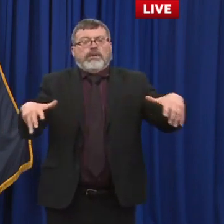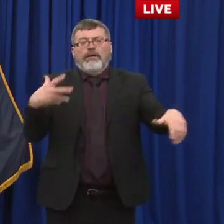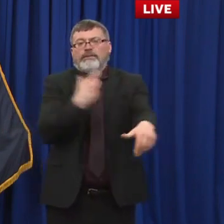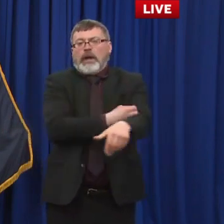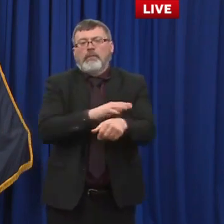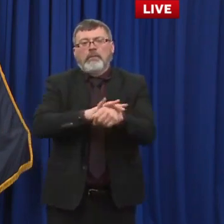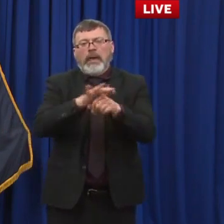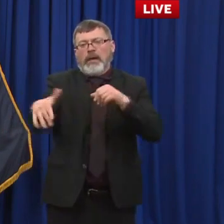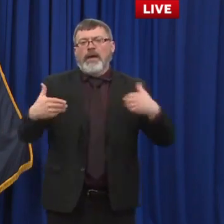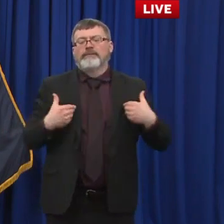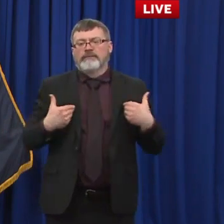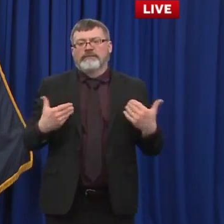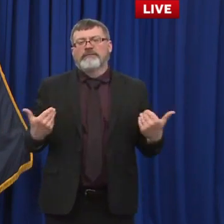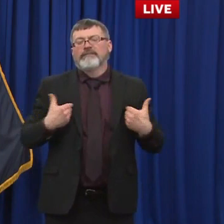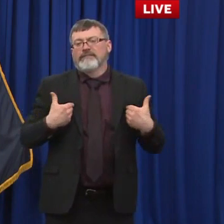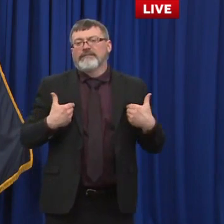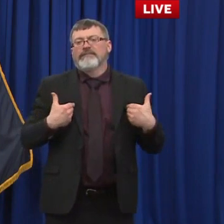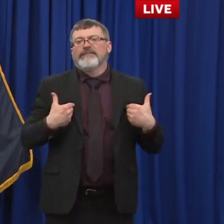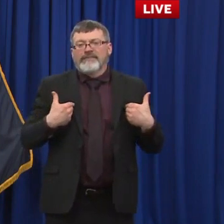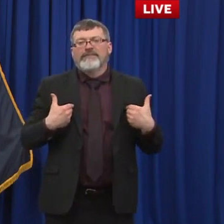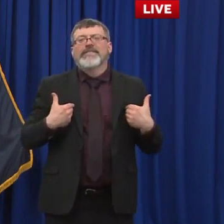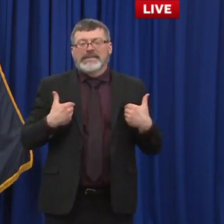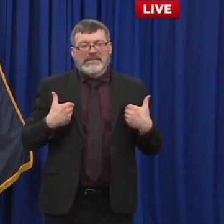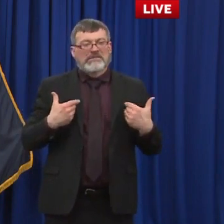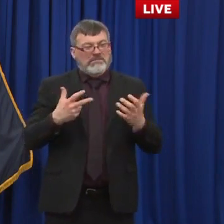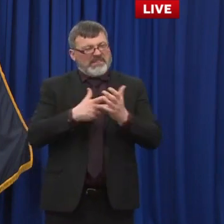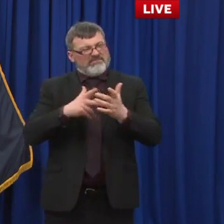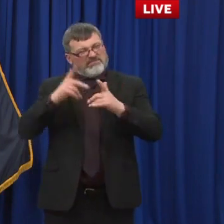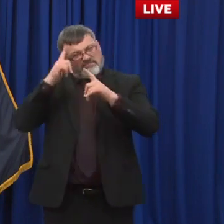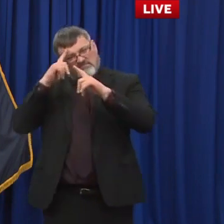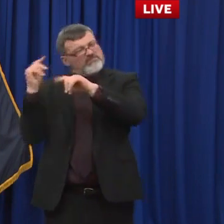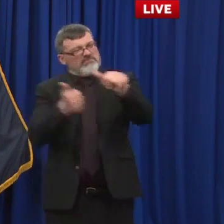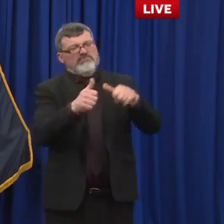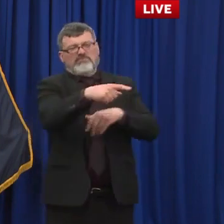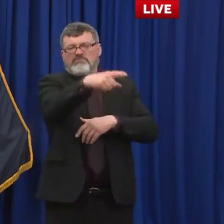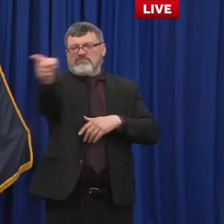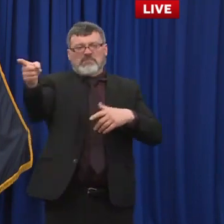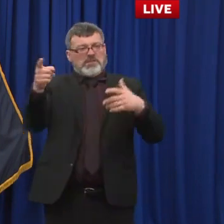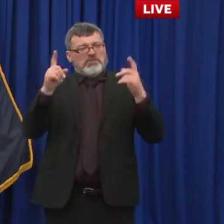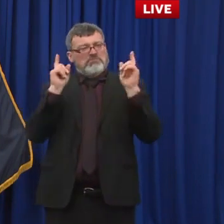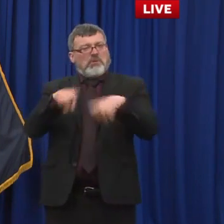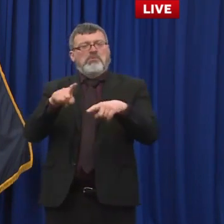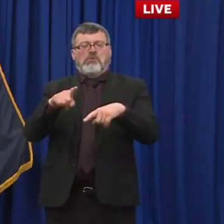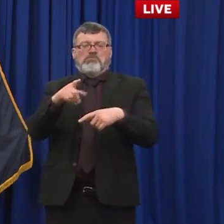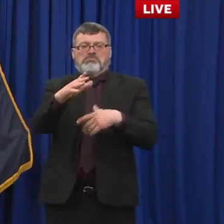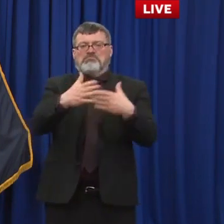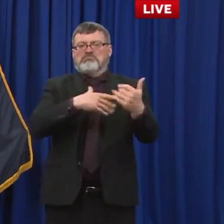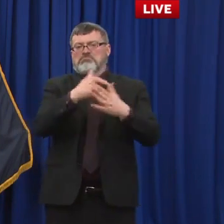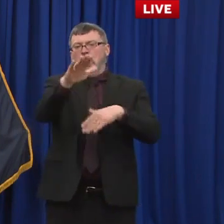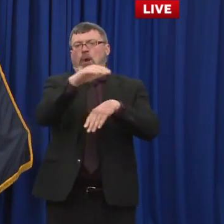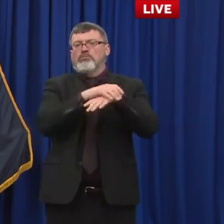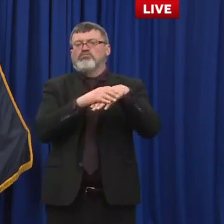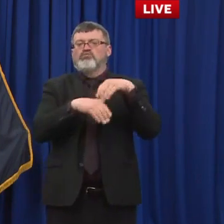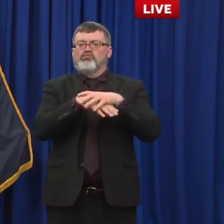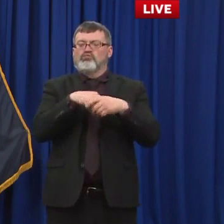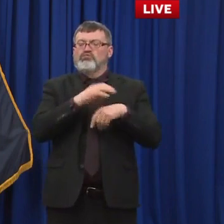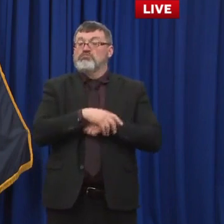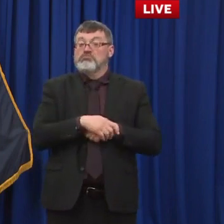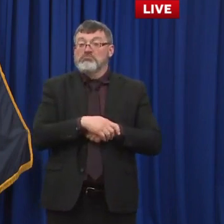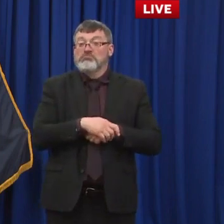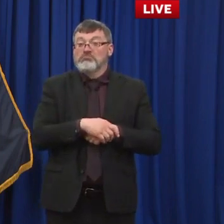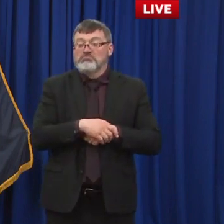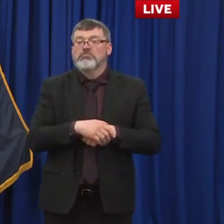can make their appointment and come in as they like what's your reaction to us all learning about these breakthrough cases where people who are fully